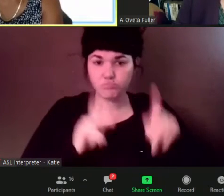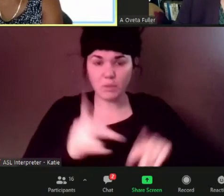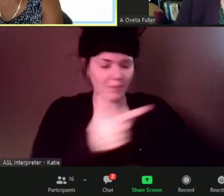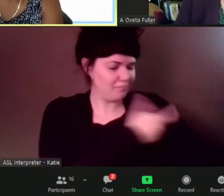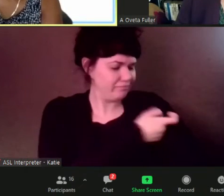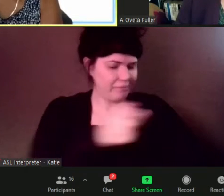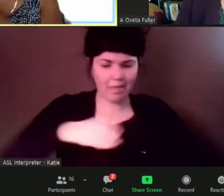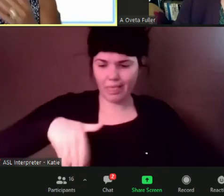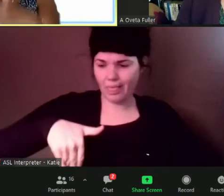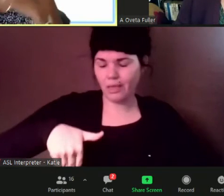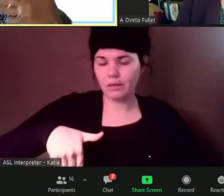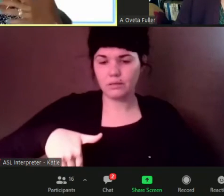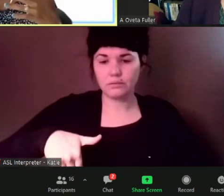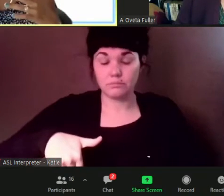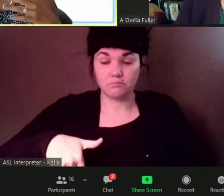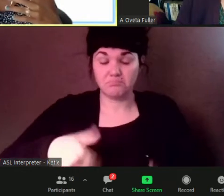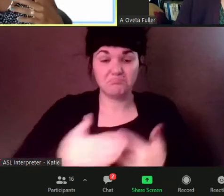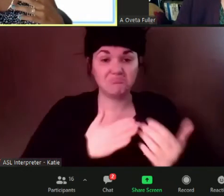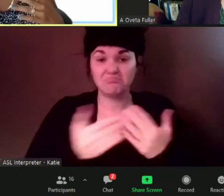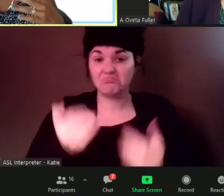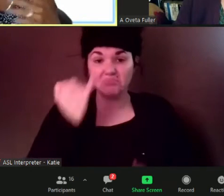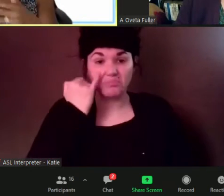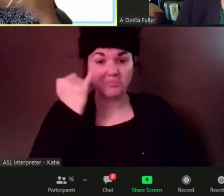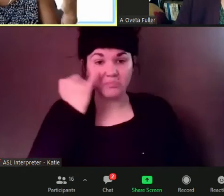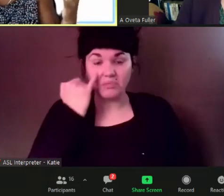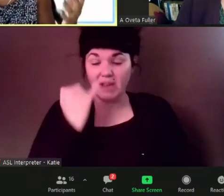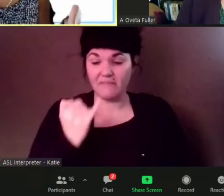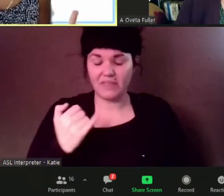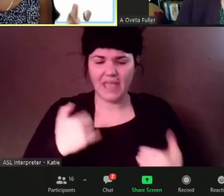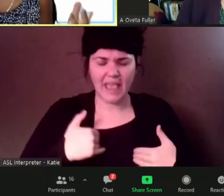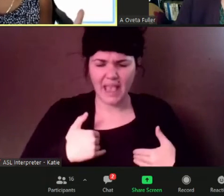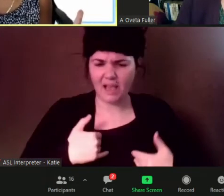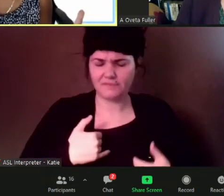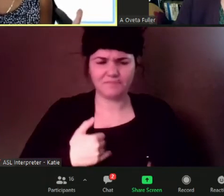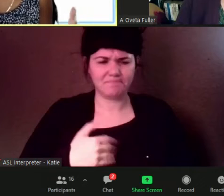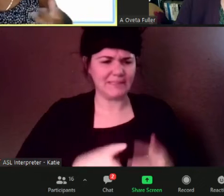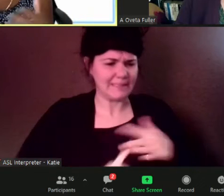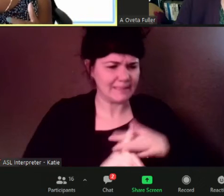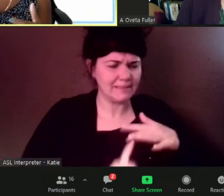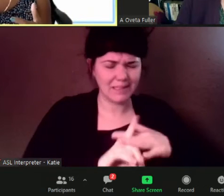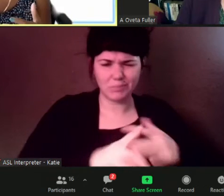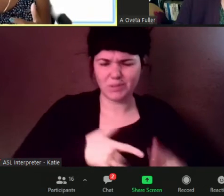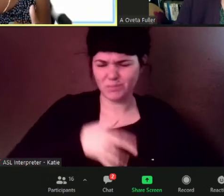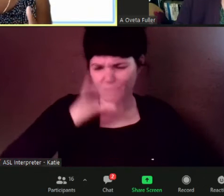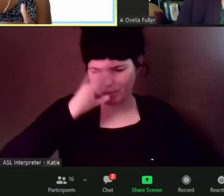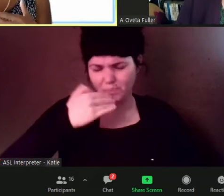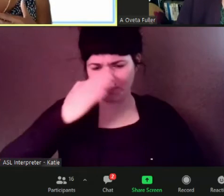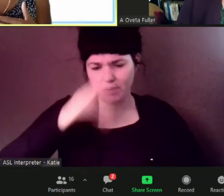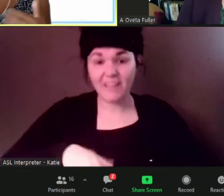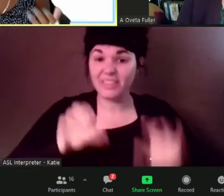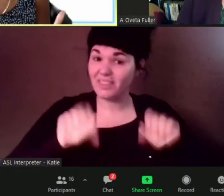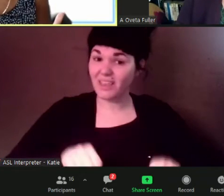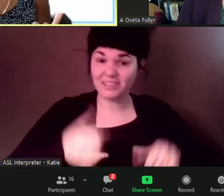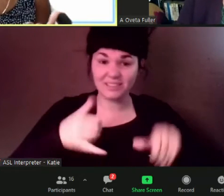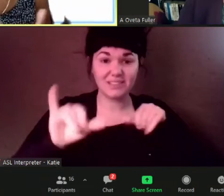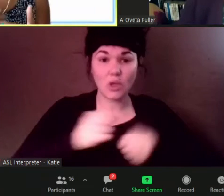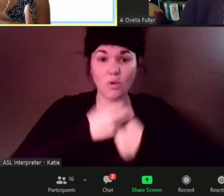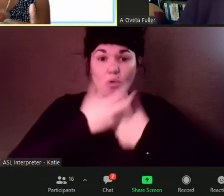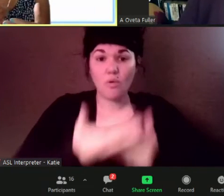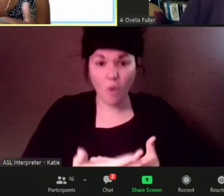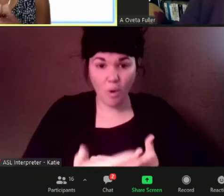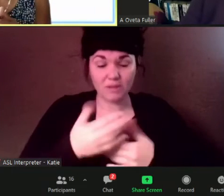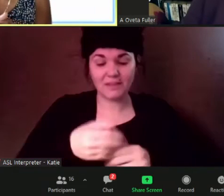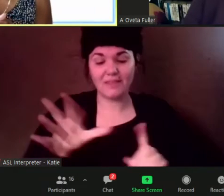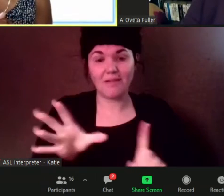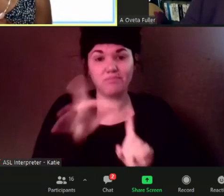symptoms can be helping the virus to flourish literally um and that there are other communities could you